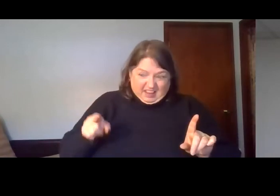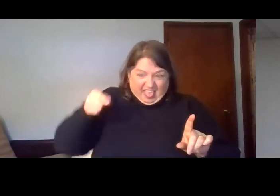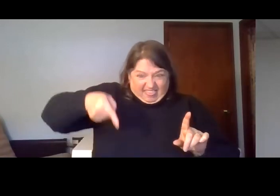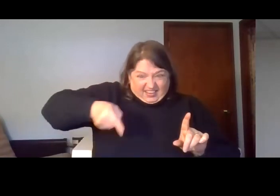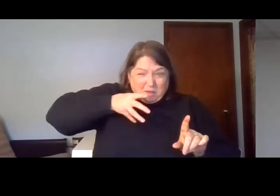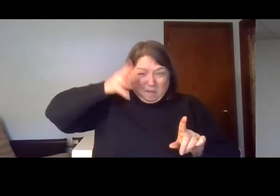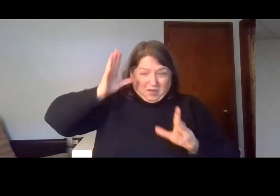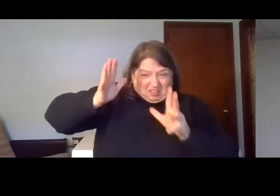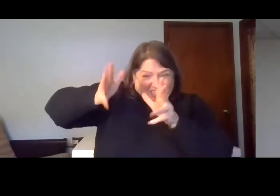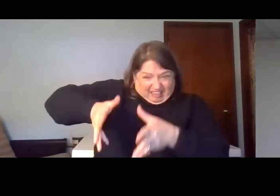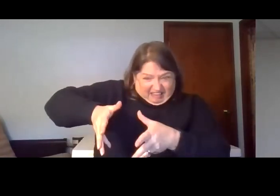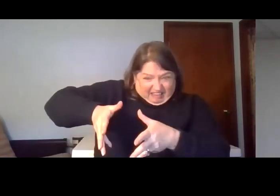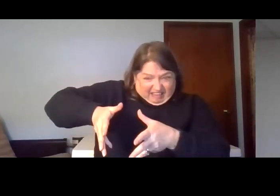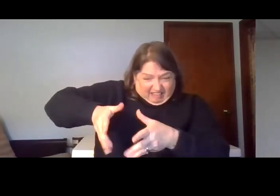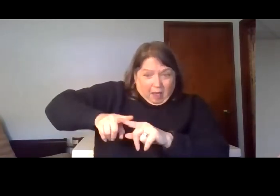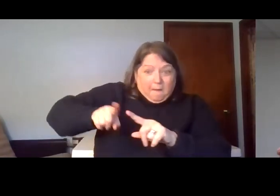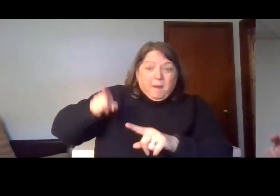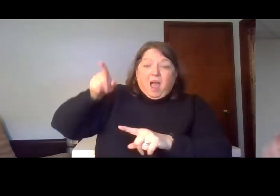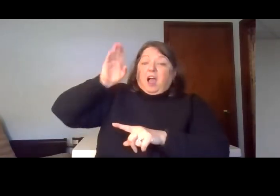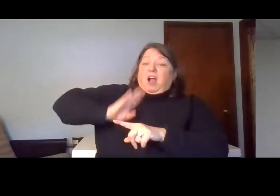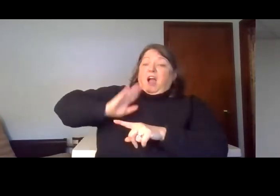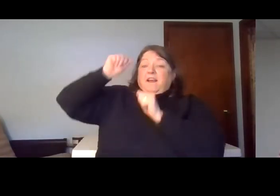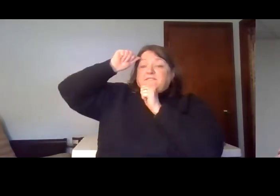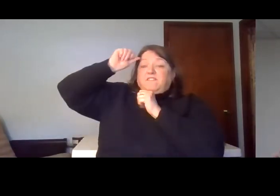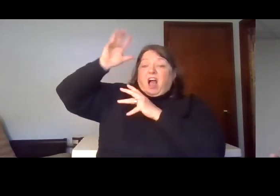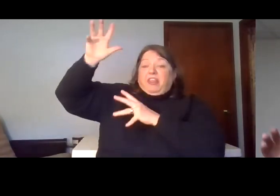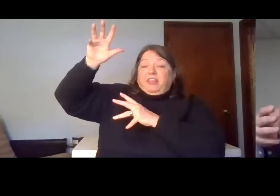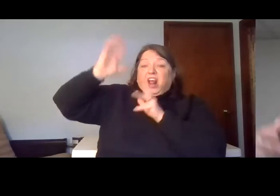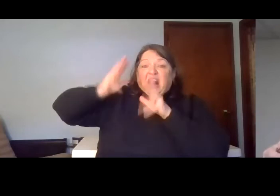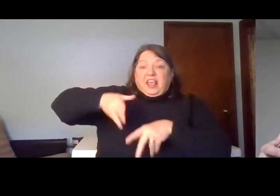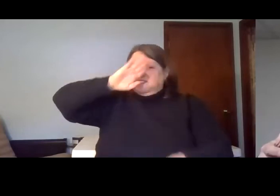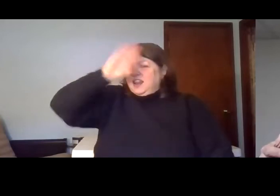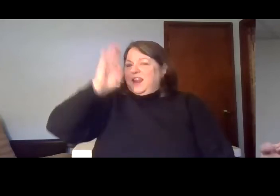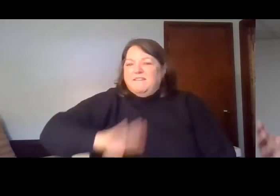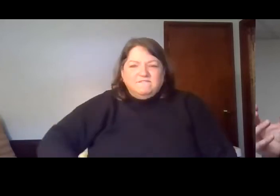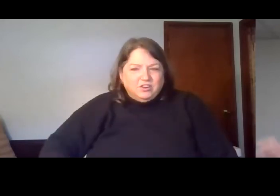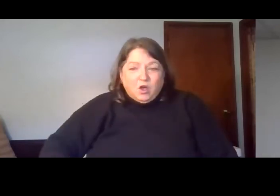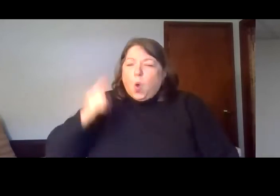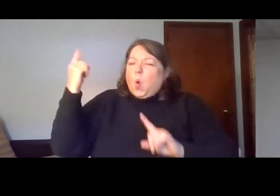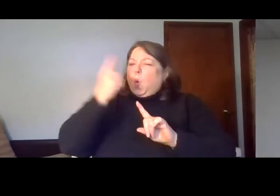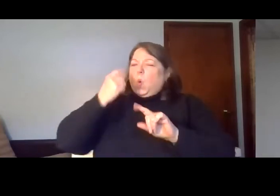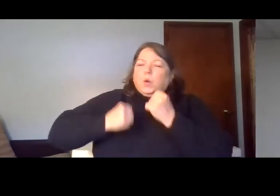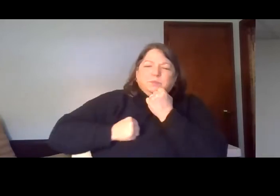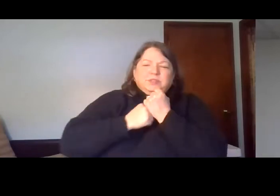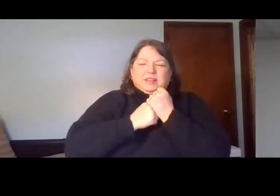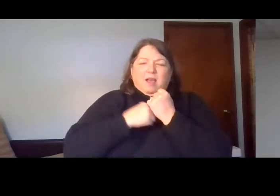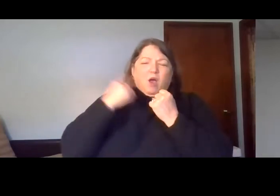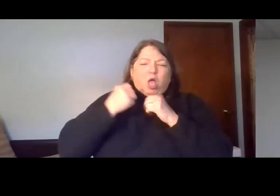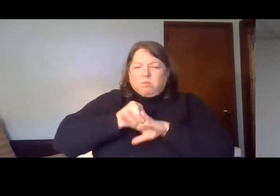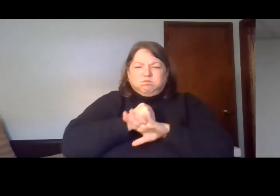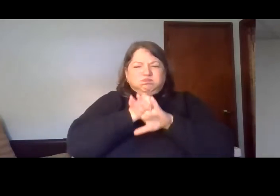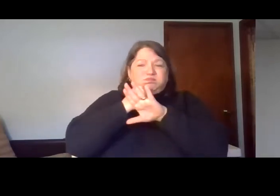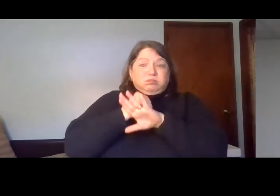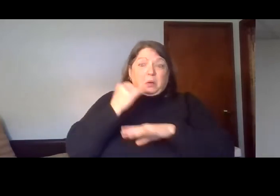looking in our direction. He protects us. He keeps us. He's always with us. Even if we stray for a day or two,